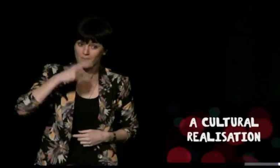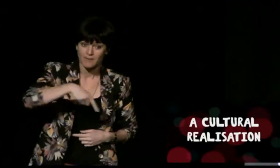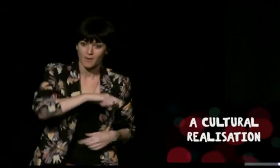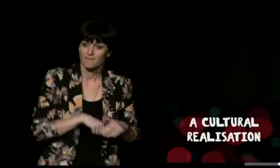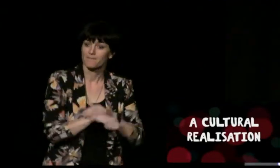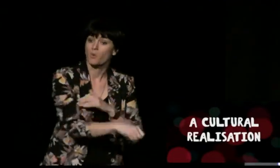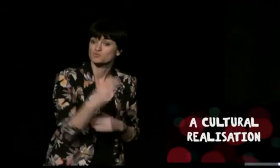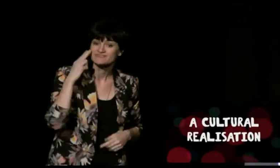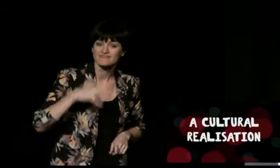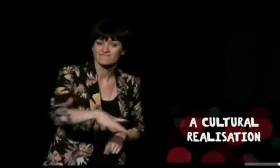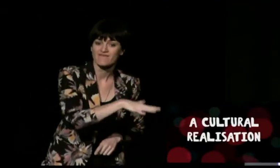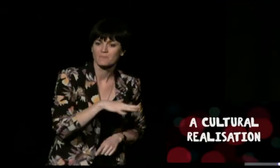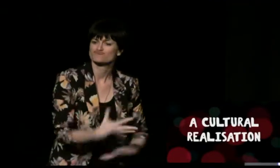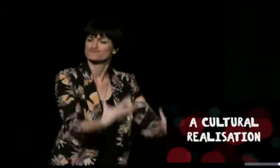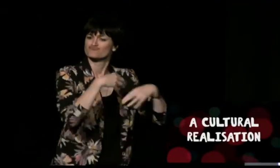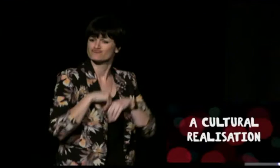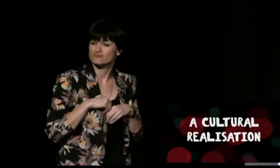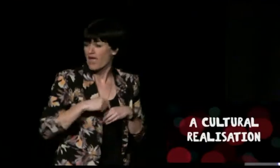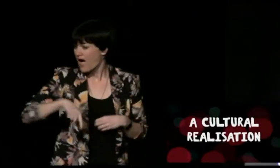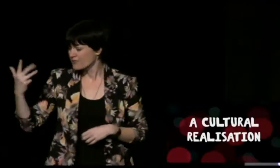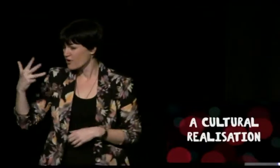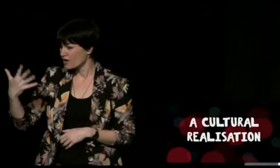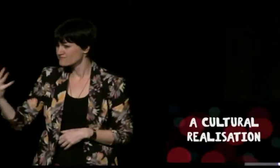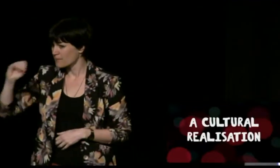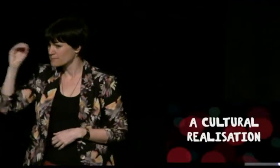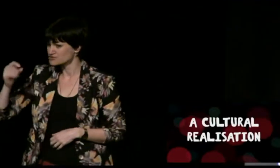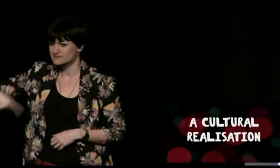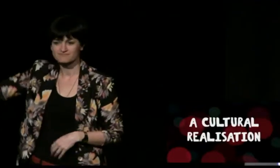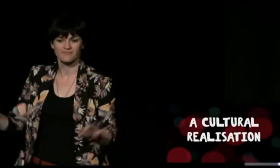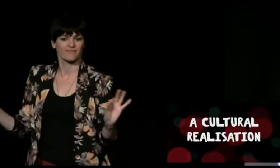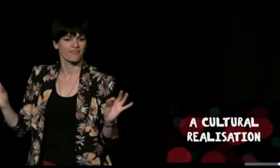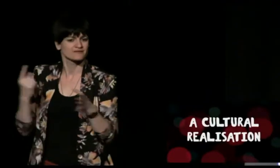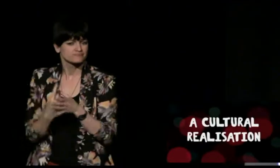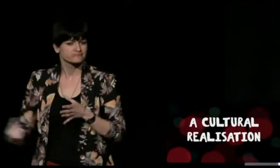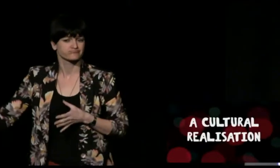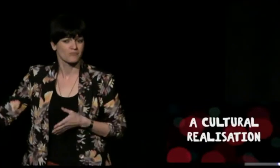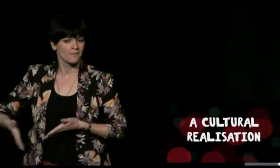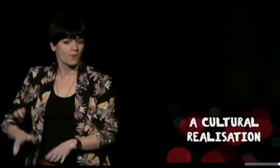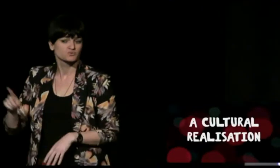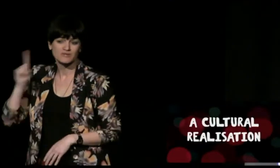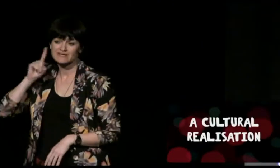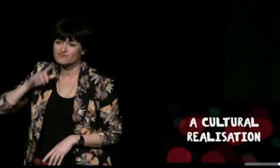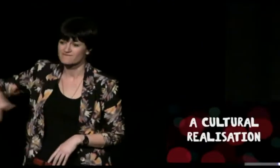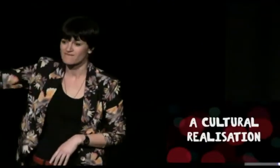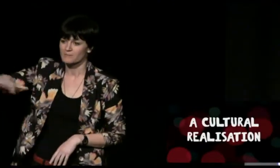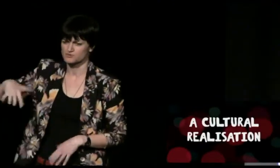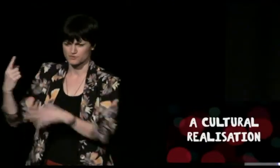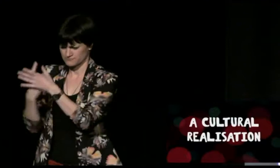And globally, only 5% of deaf people have another deaf person in their family. So 95% of deaf people are the